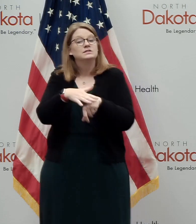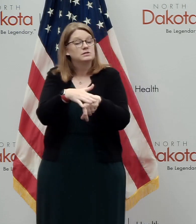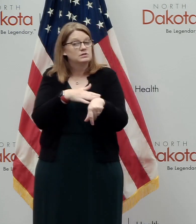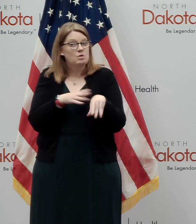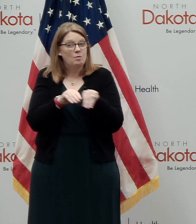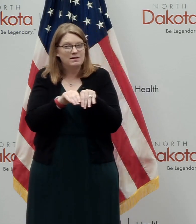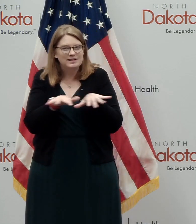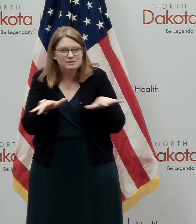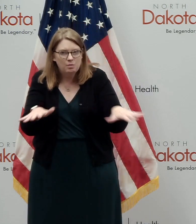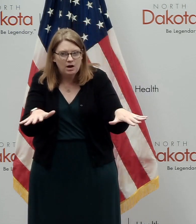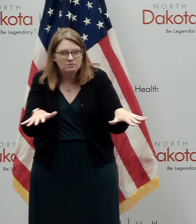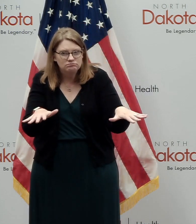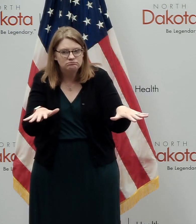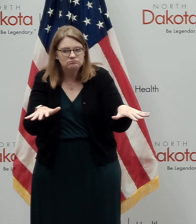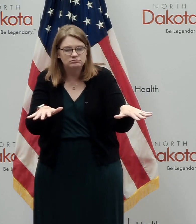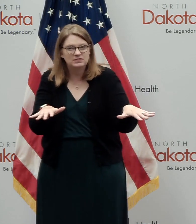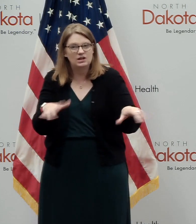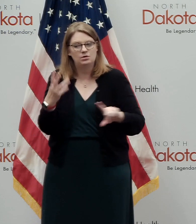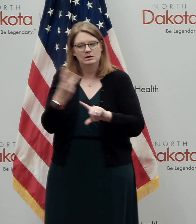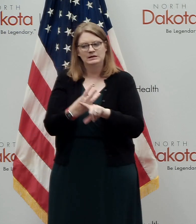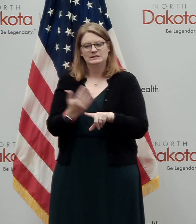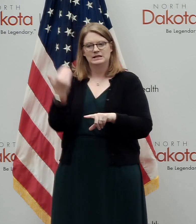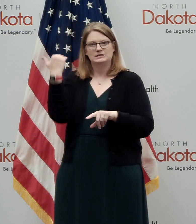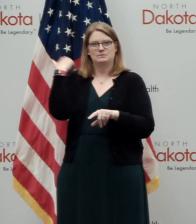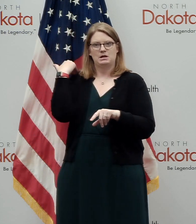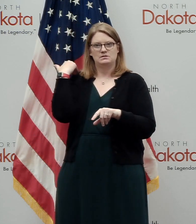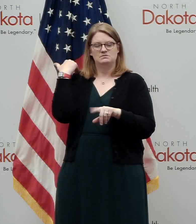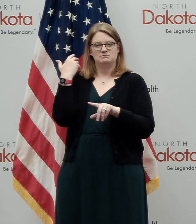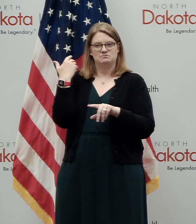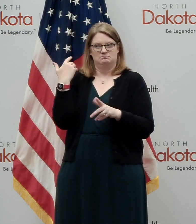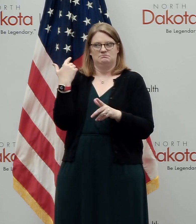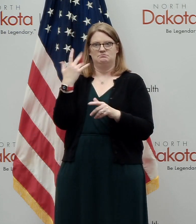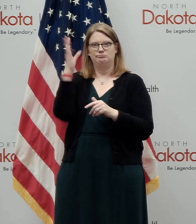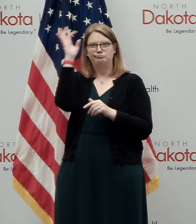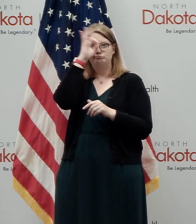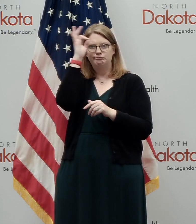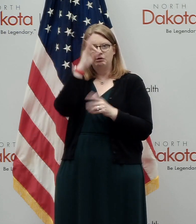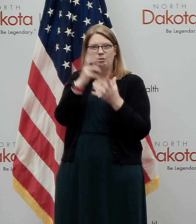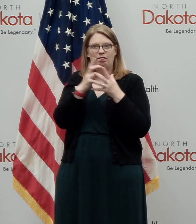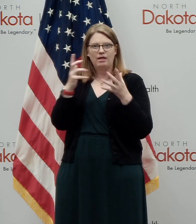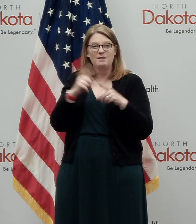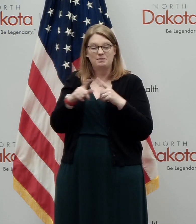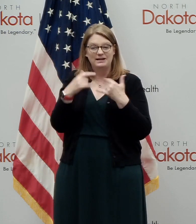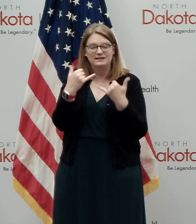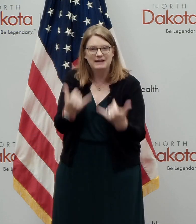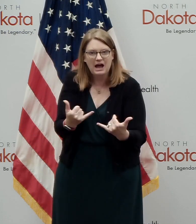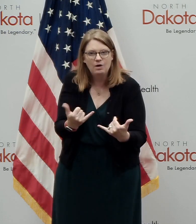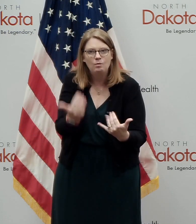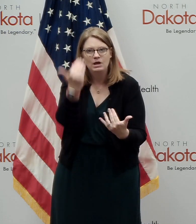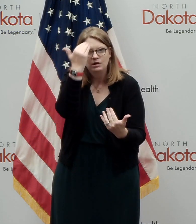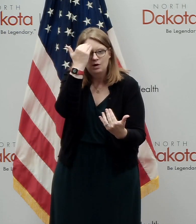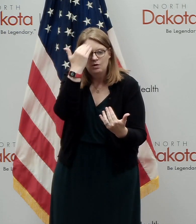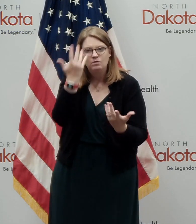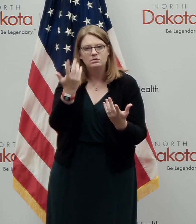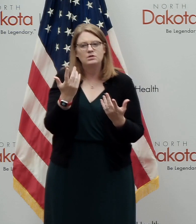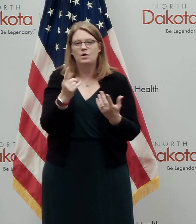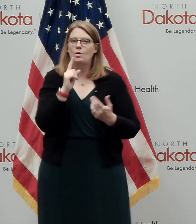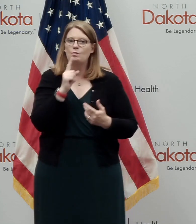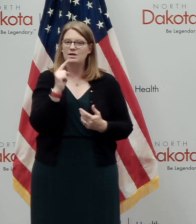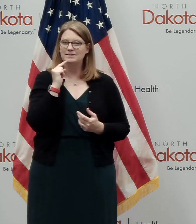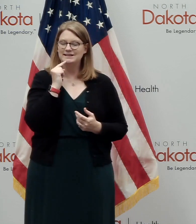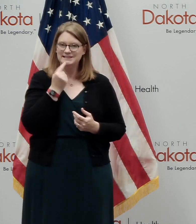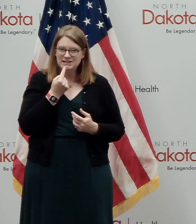spread, we know a lot more than we did six months ago. And a person's ability to likely survive even a serious bout